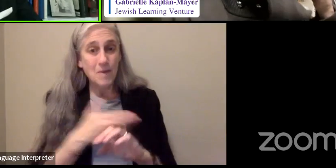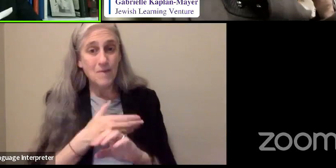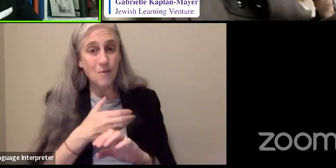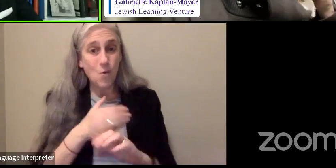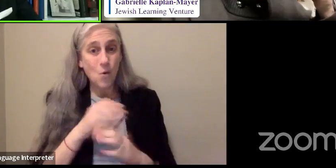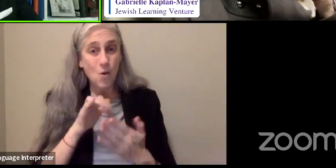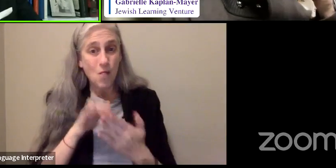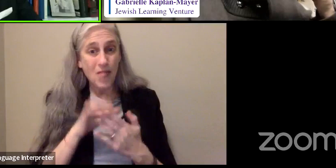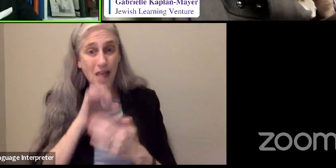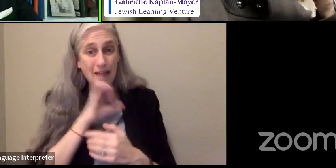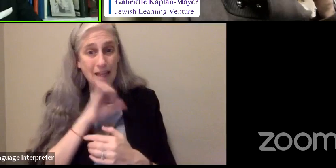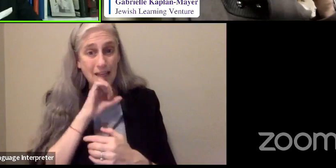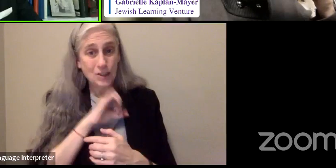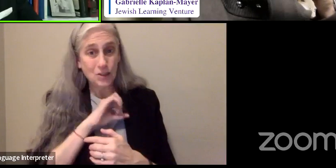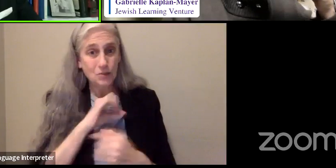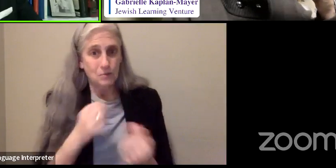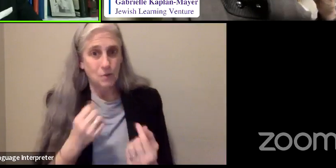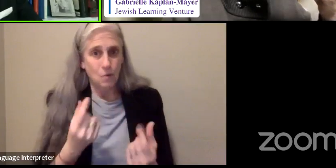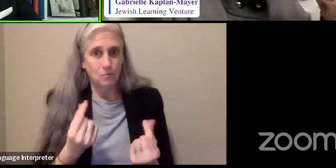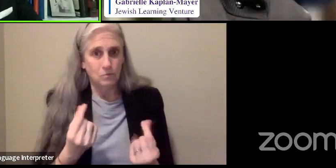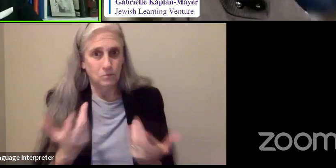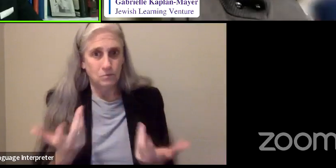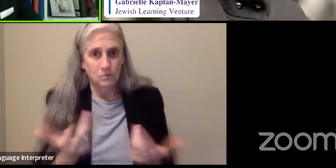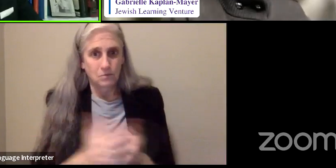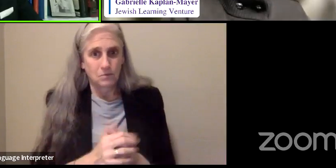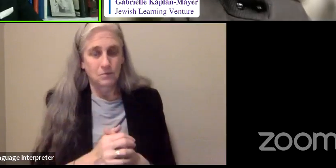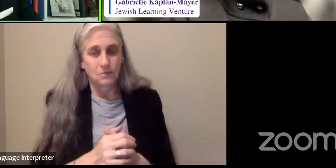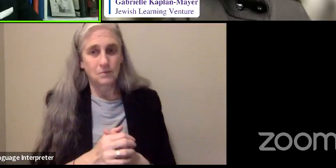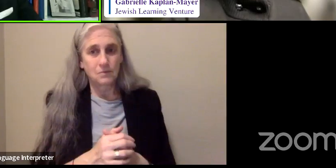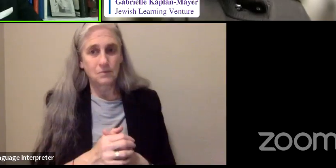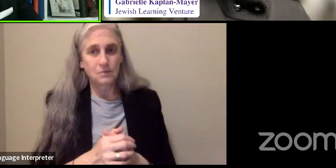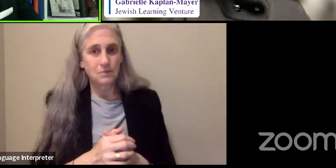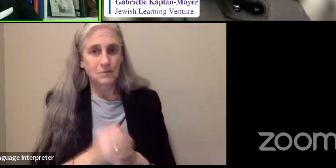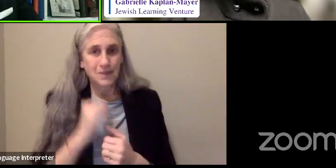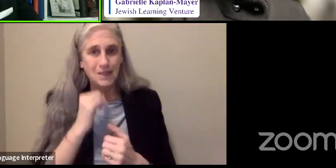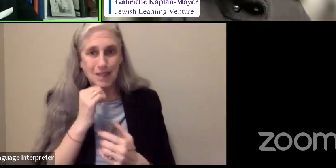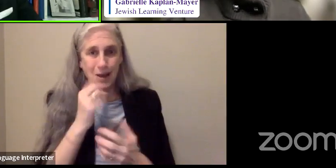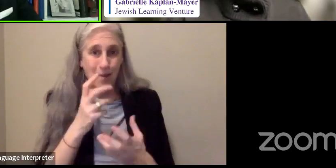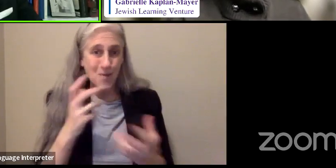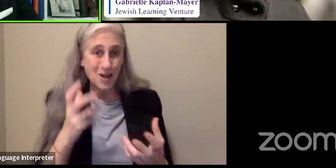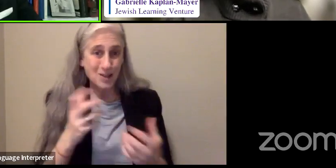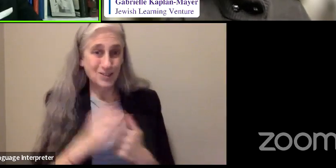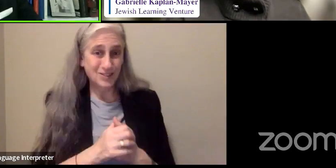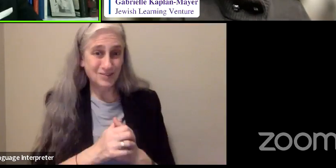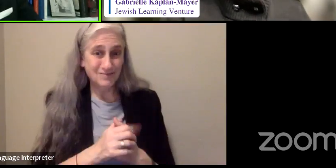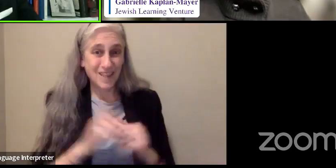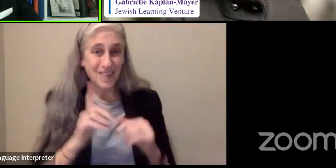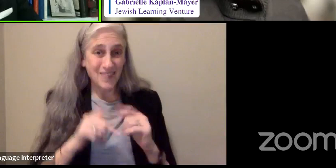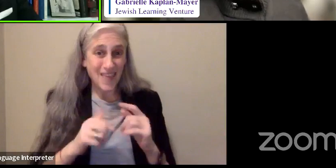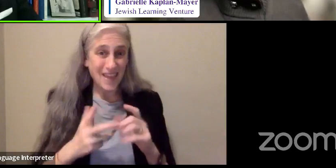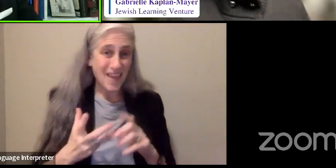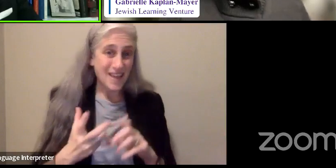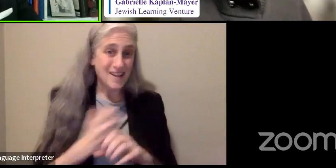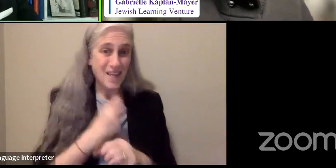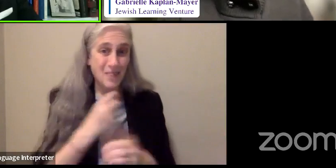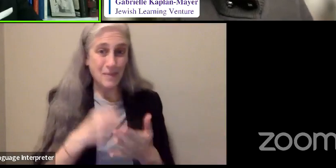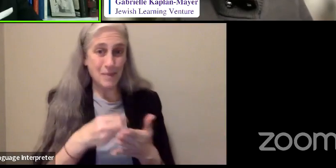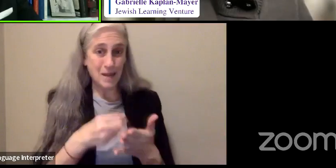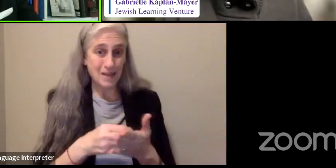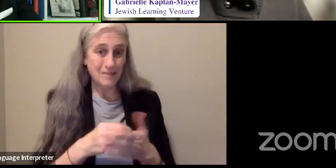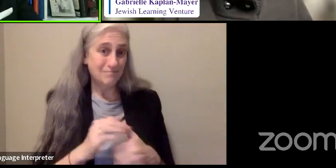that time do? Not much. They can't get anywhere near the funding